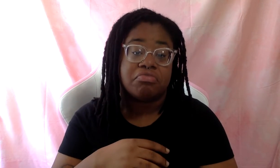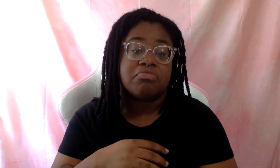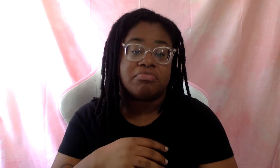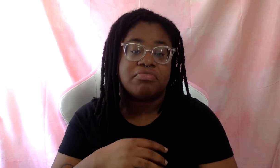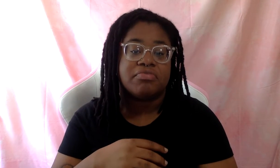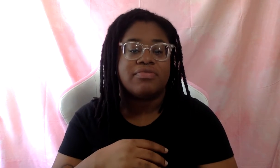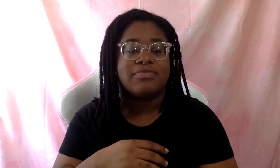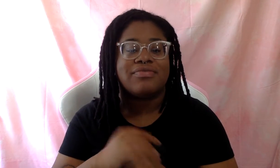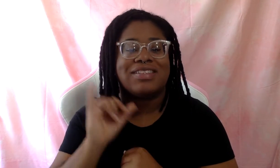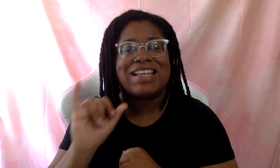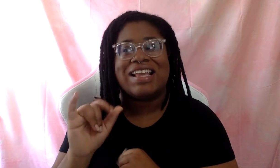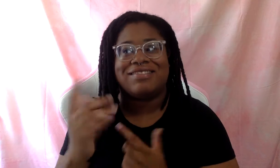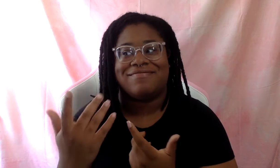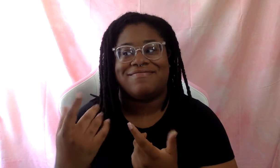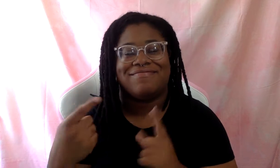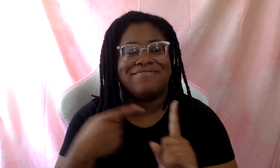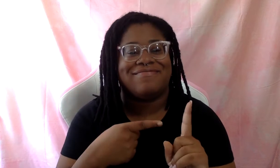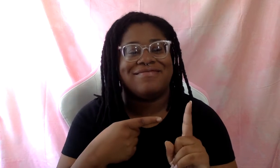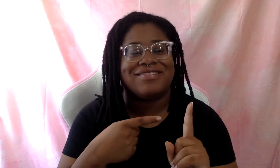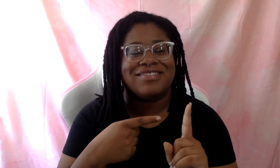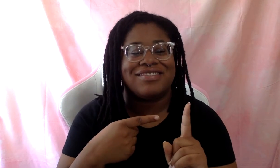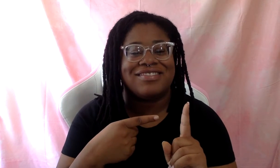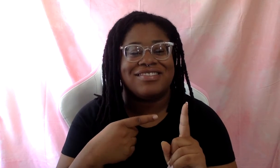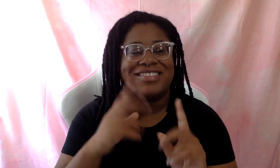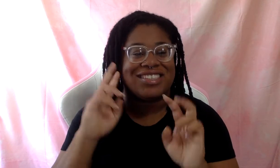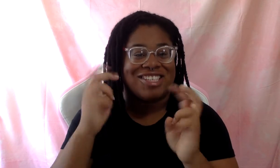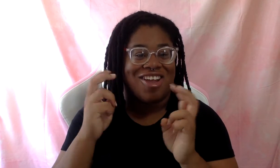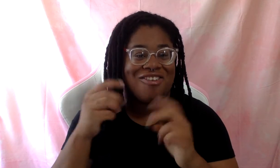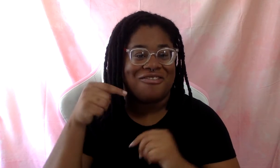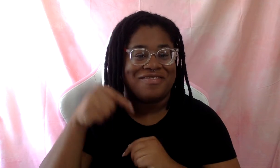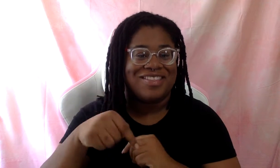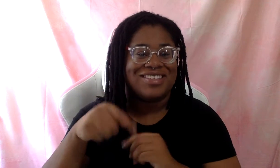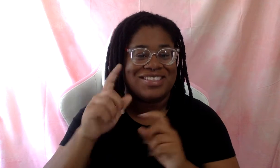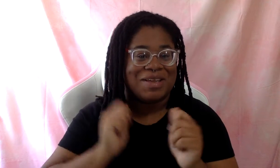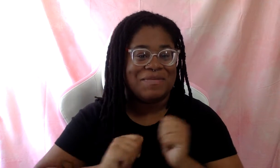which leads us back to kind of the title of this, of this episode, you know,